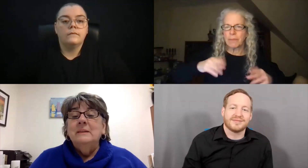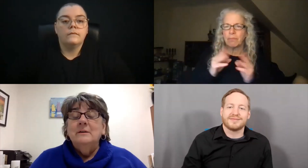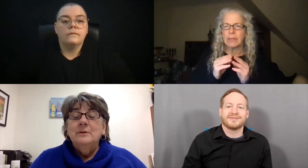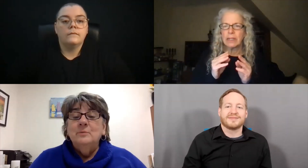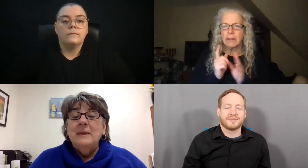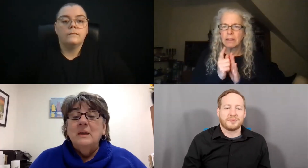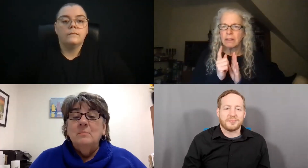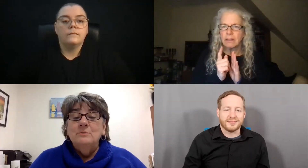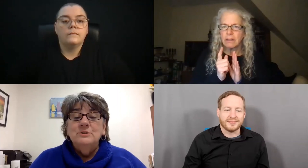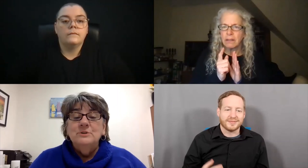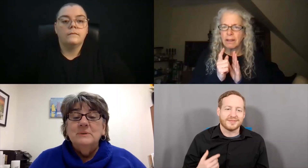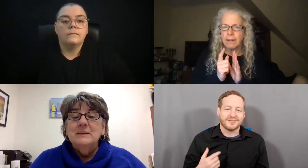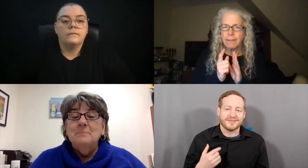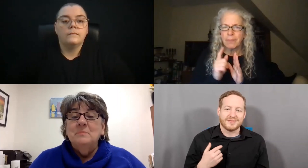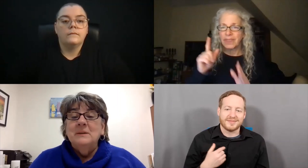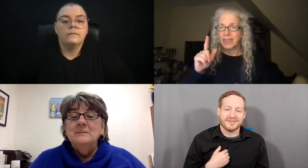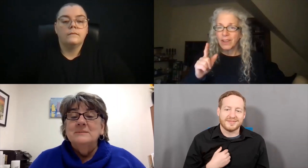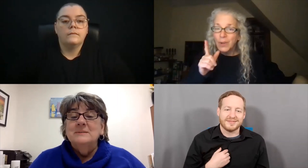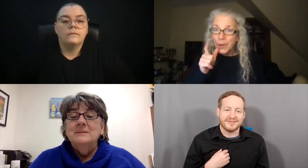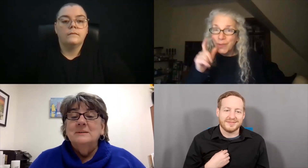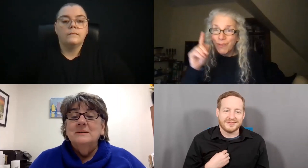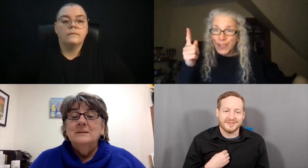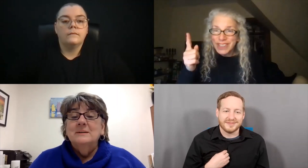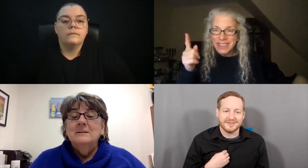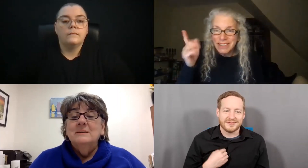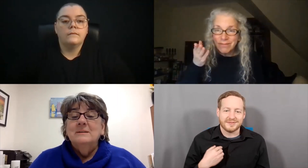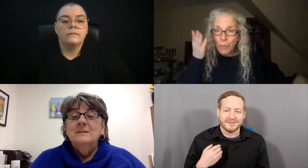Leela, are you making a motion to accept the minutes.